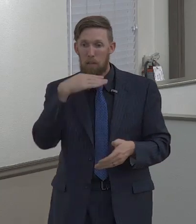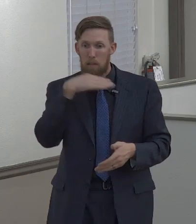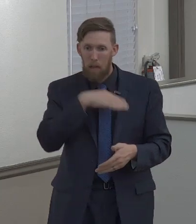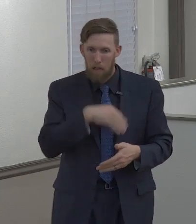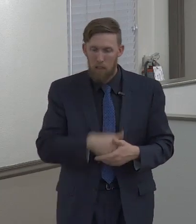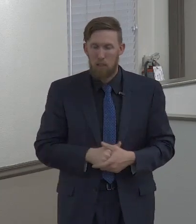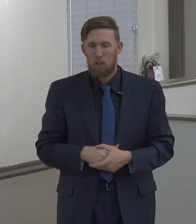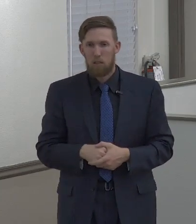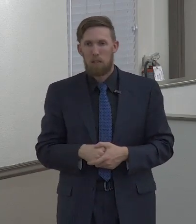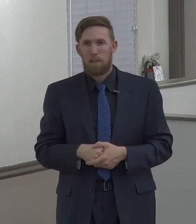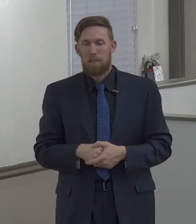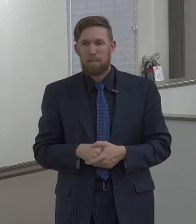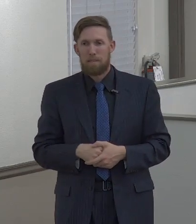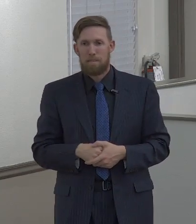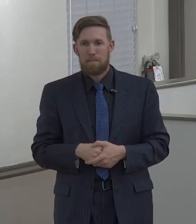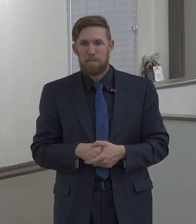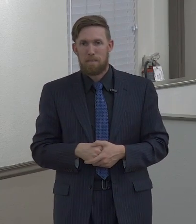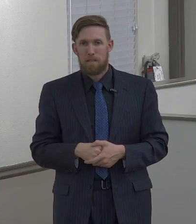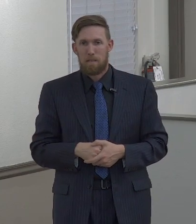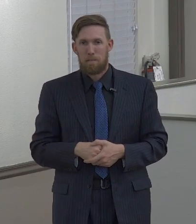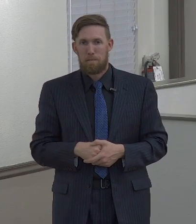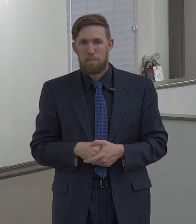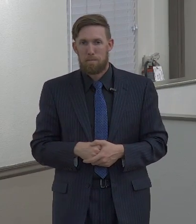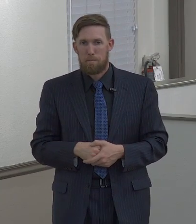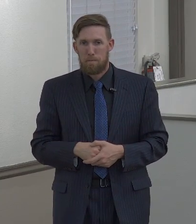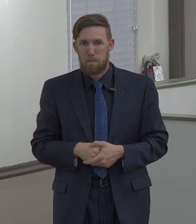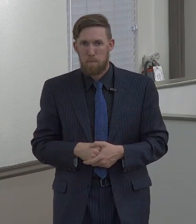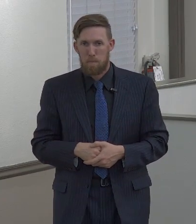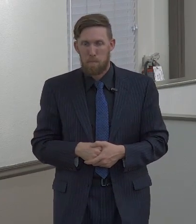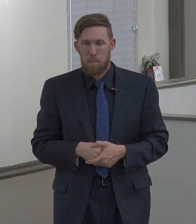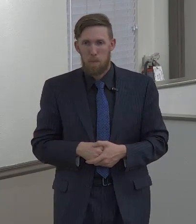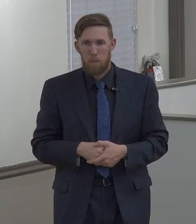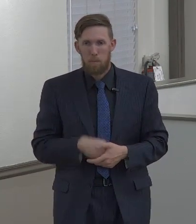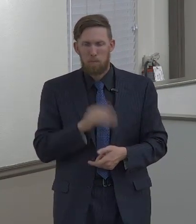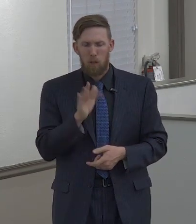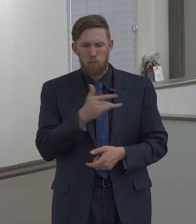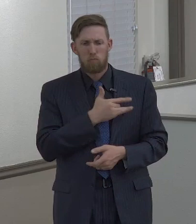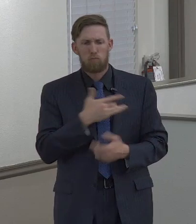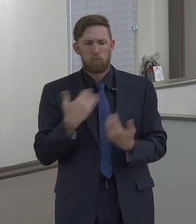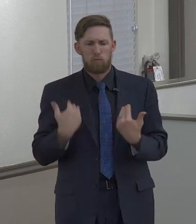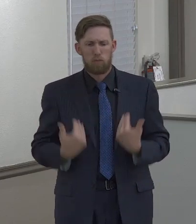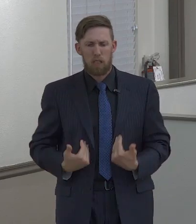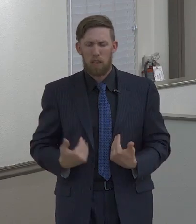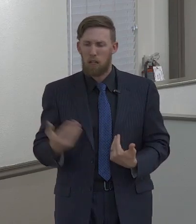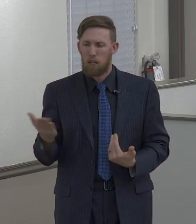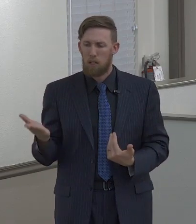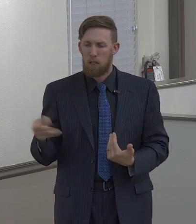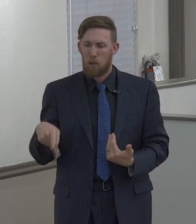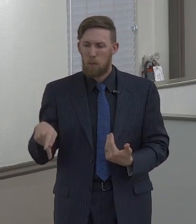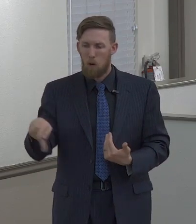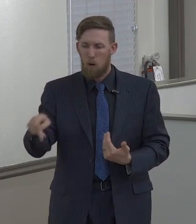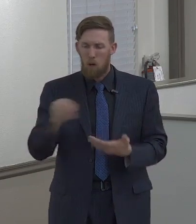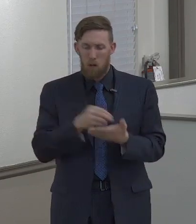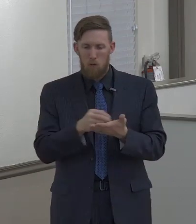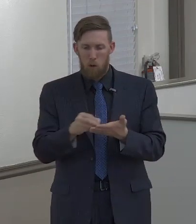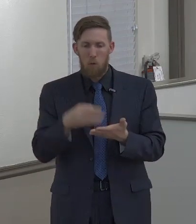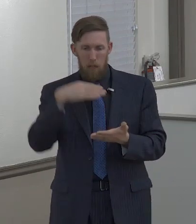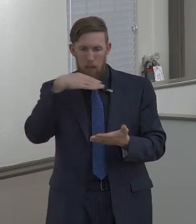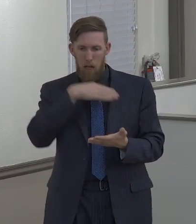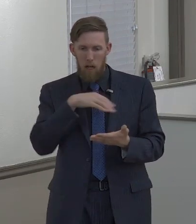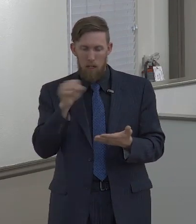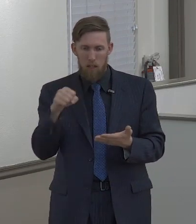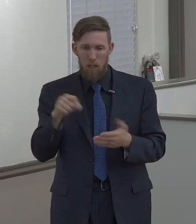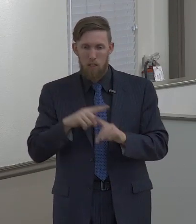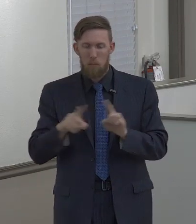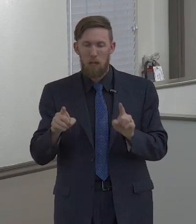Lying. The Apostle Paul lists lying here, but what struck me is that he didn't